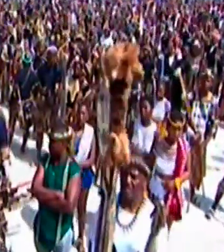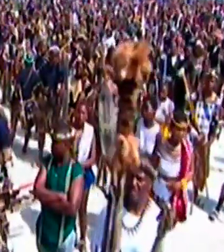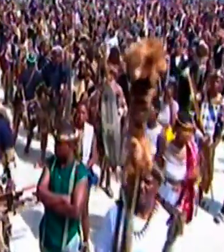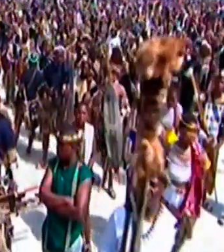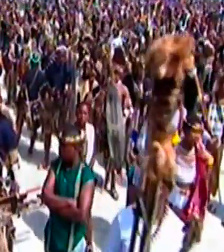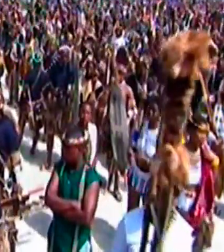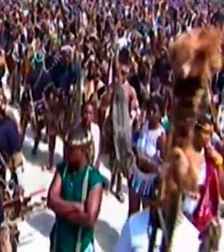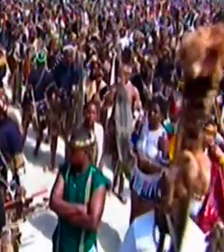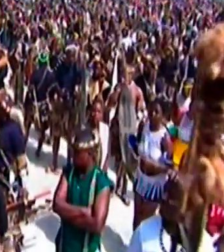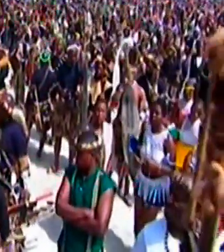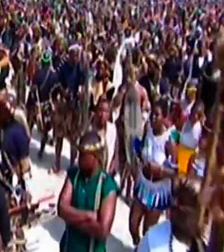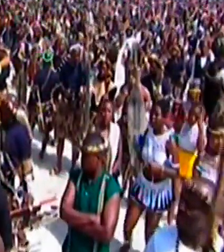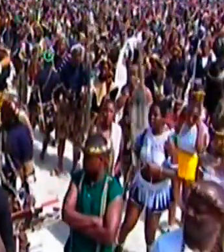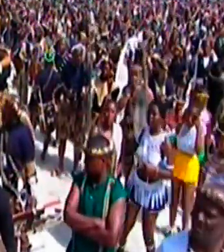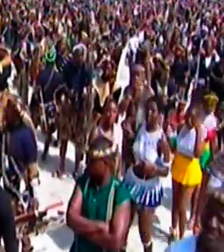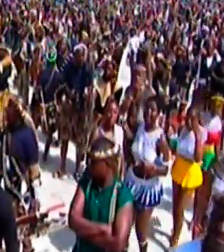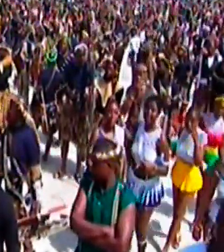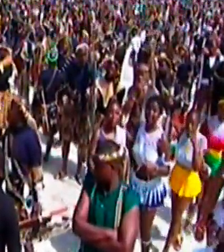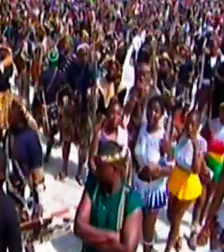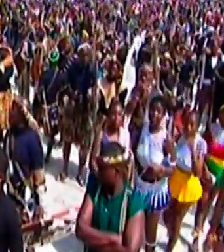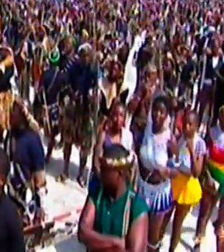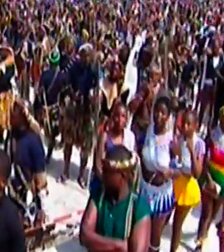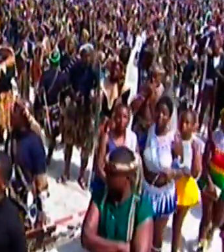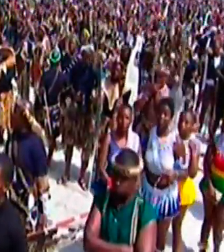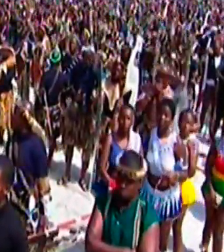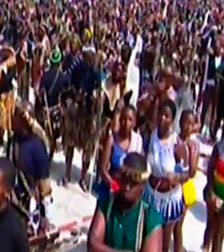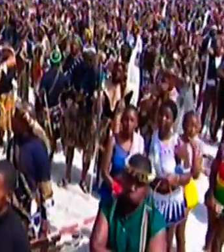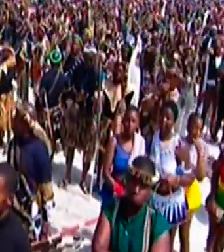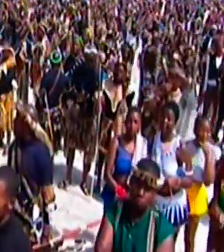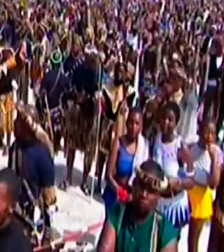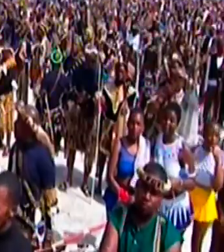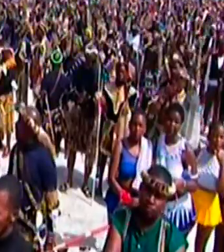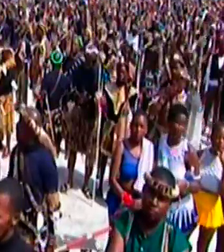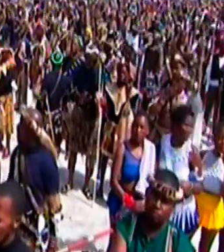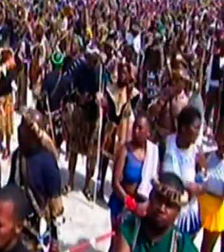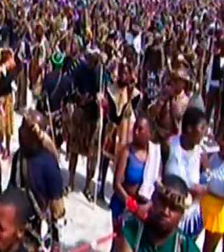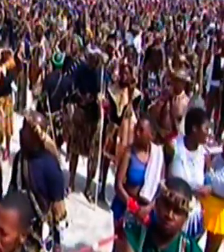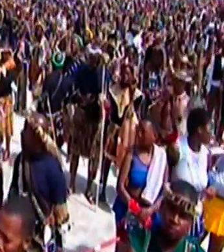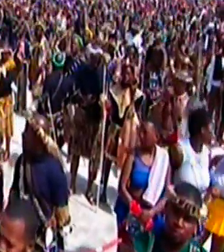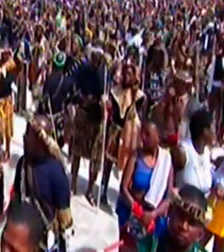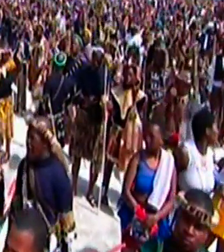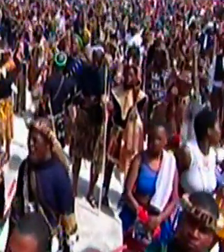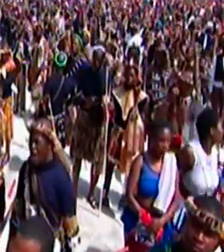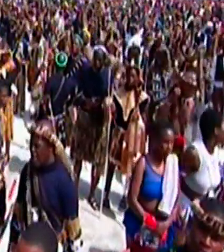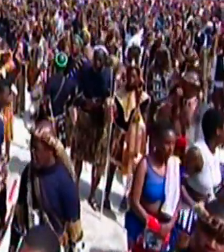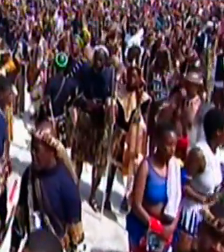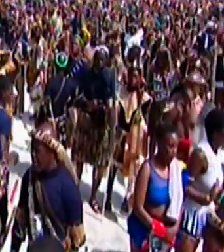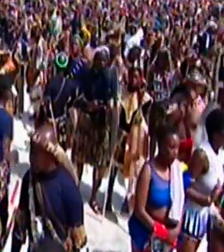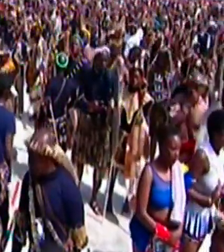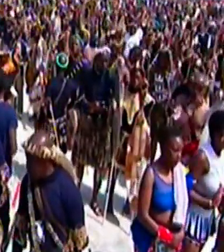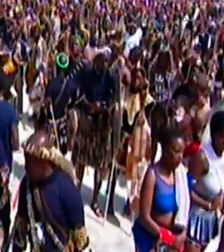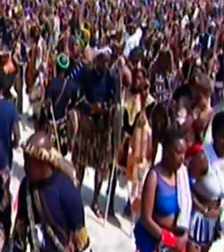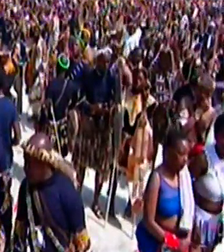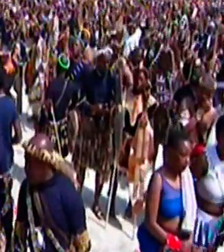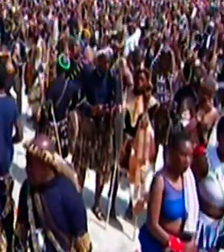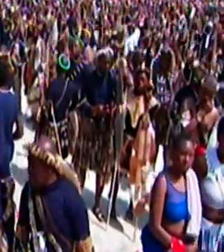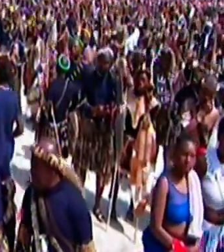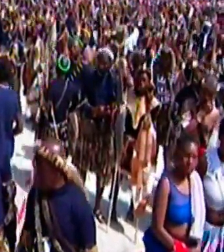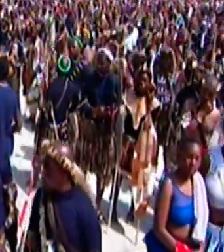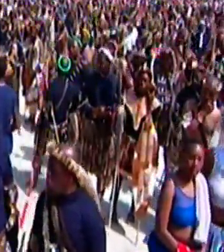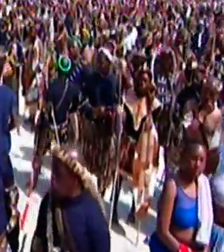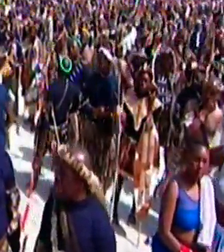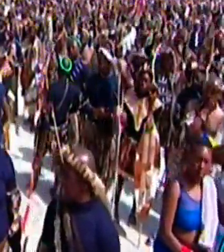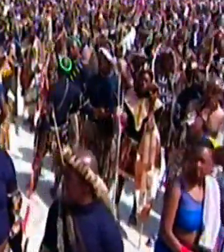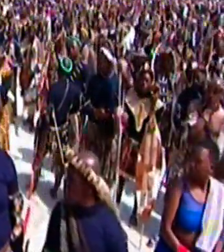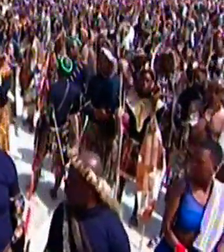history and philosophies which were handed down to generations without writing them in any